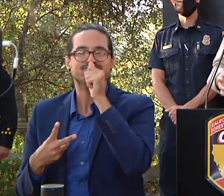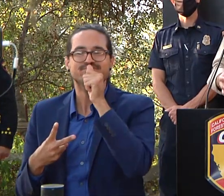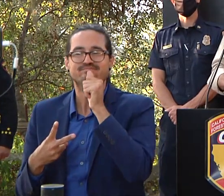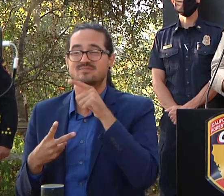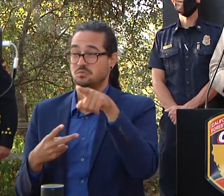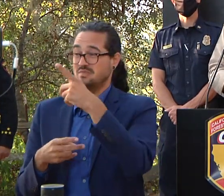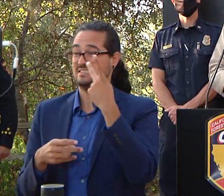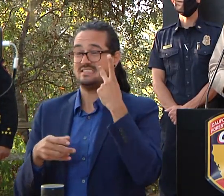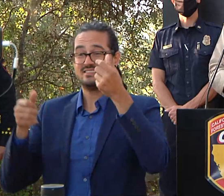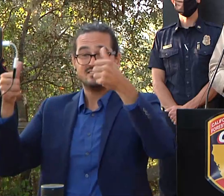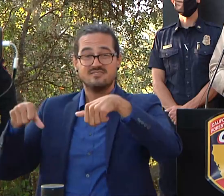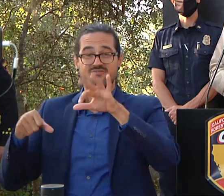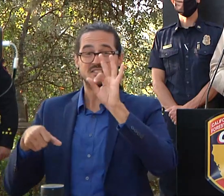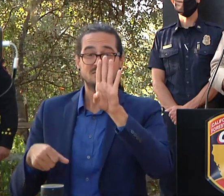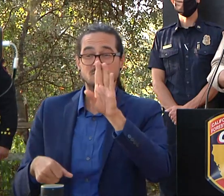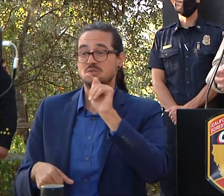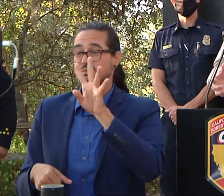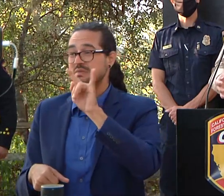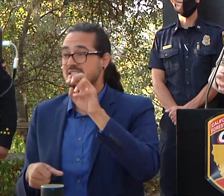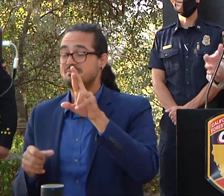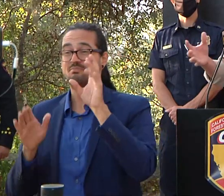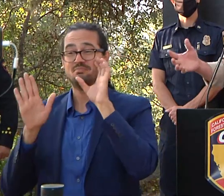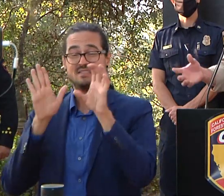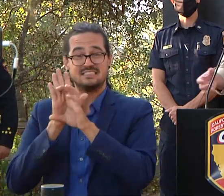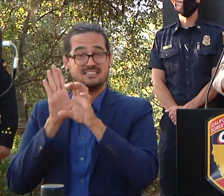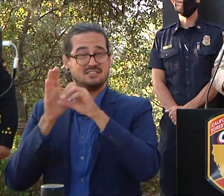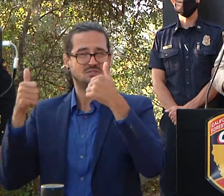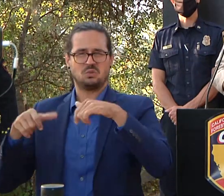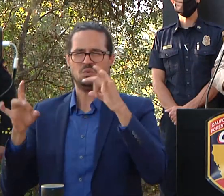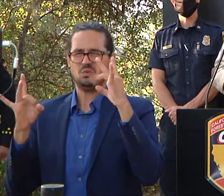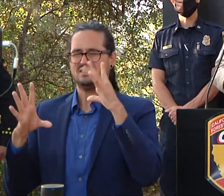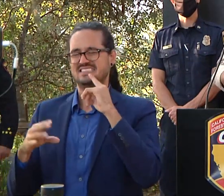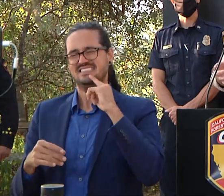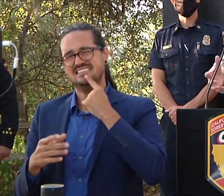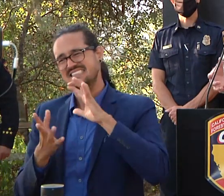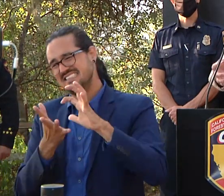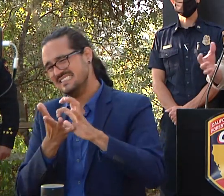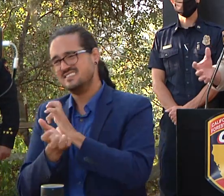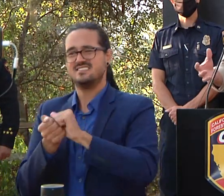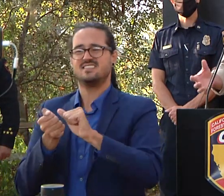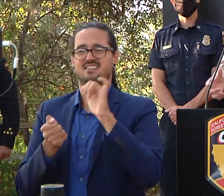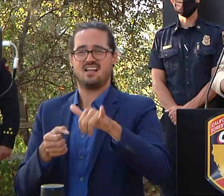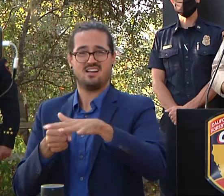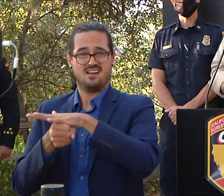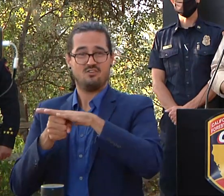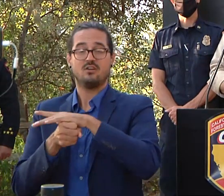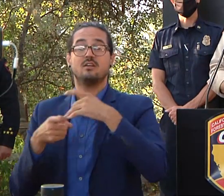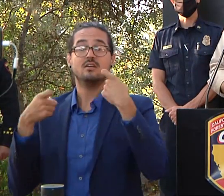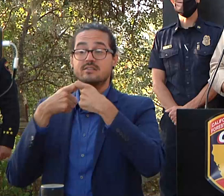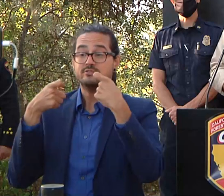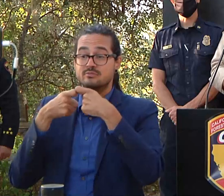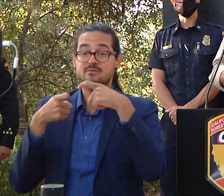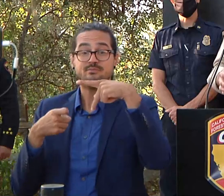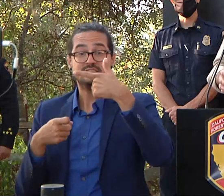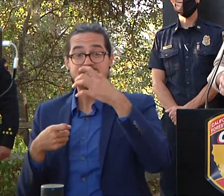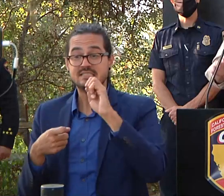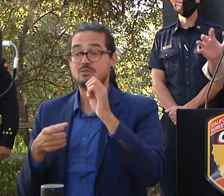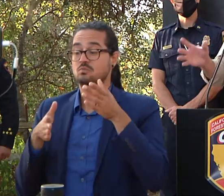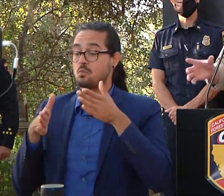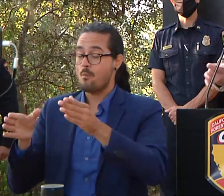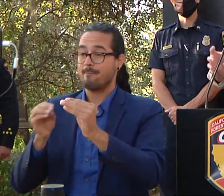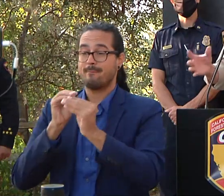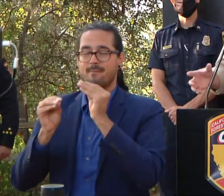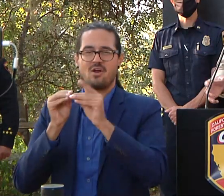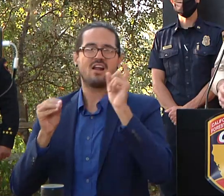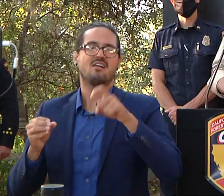allowing pg and e and and different utility companies and and the roads to get repaired is going to take a little bit and so we want to in